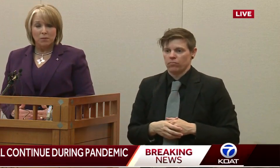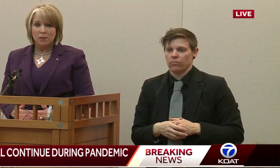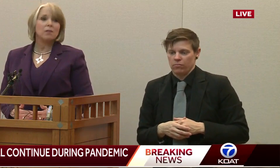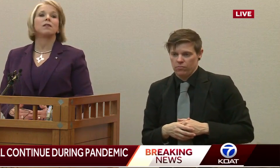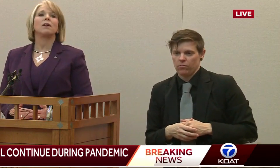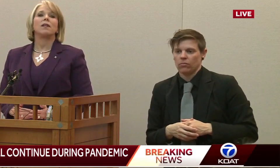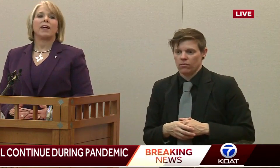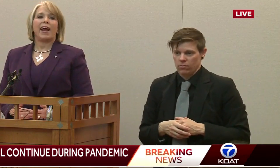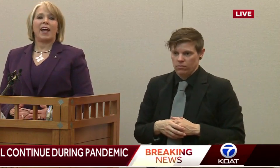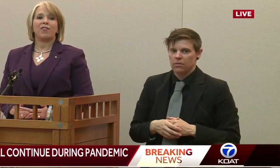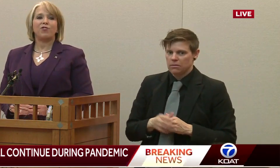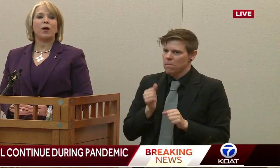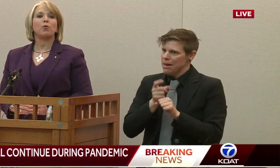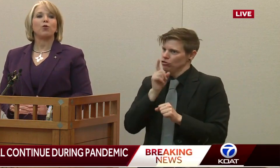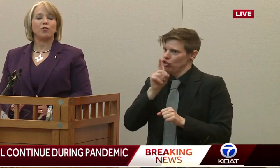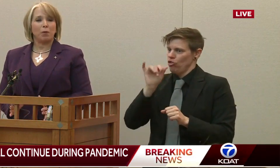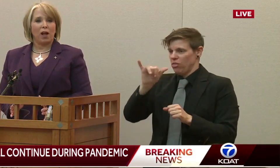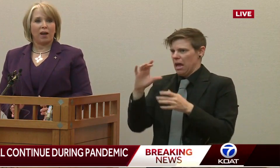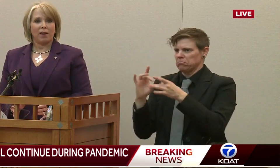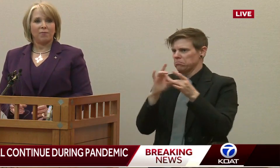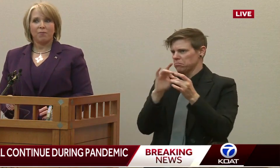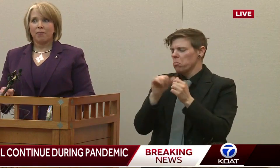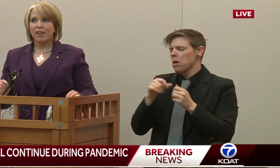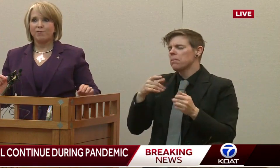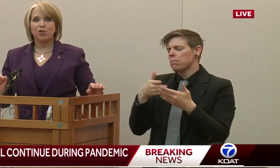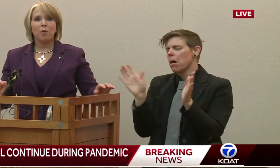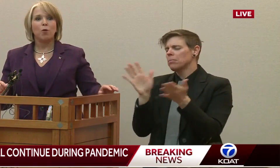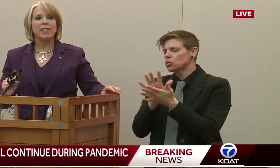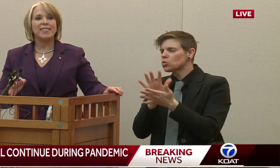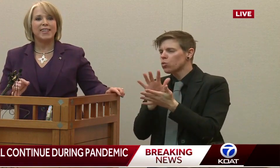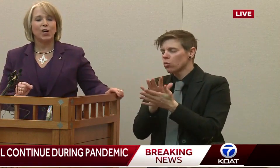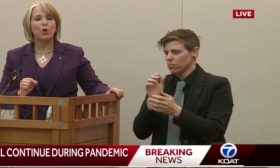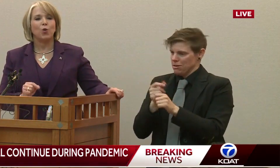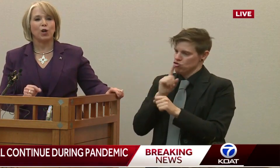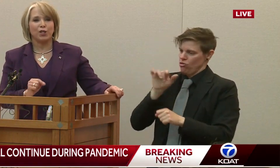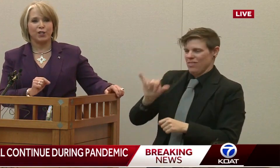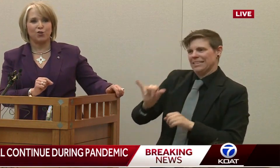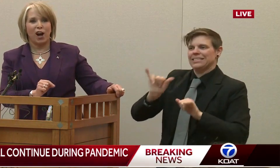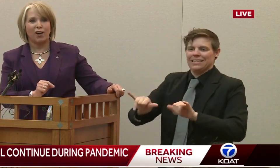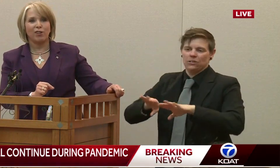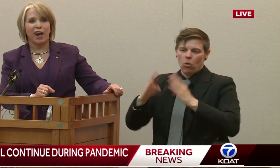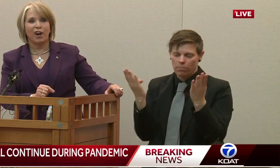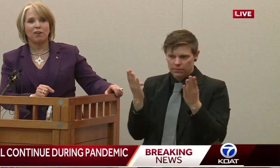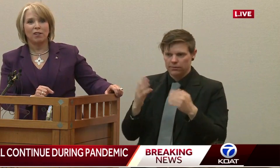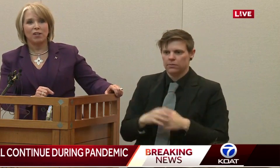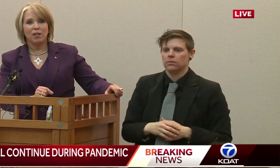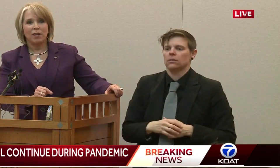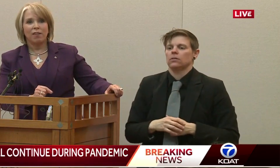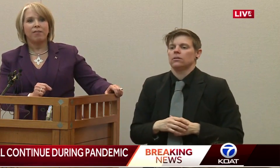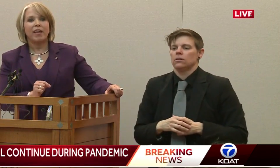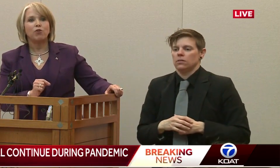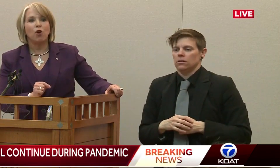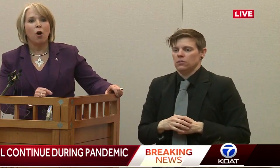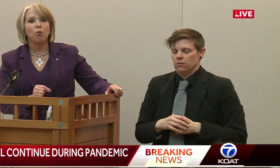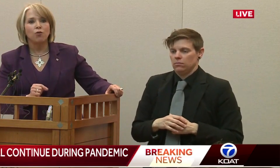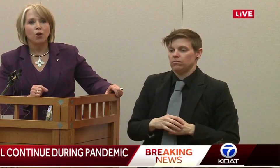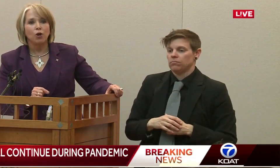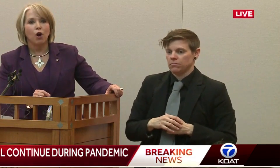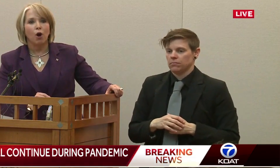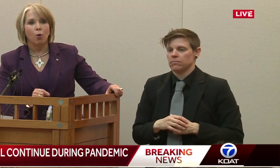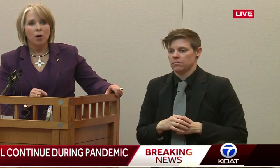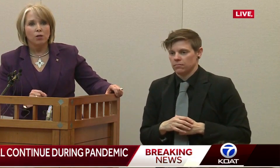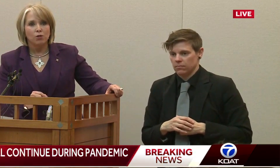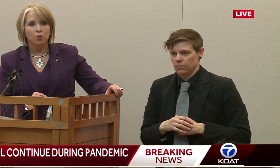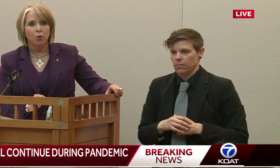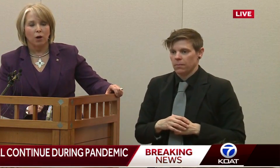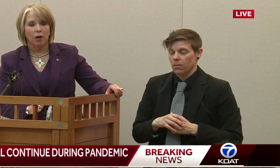school systems. And the same rules apply. If someone is sick who works in a child care, they don't